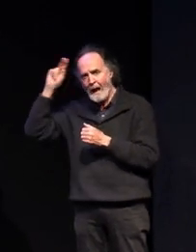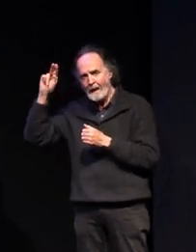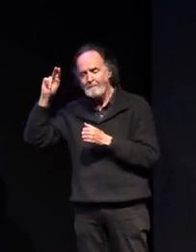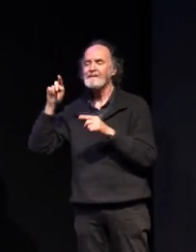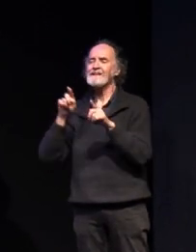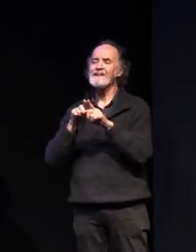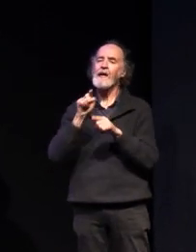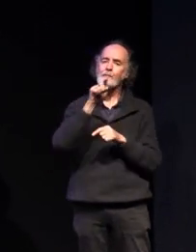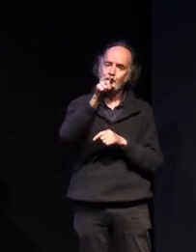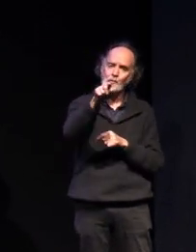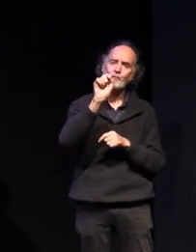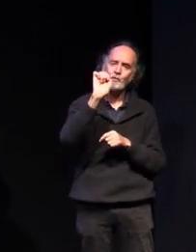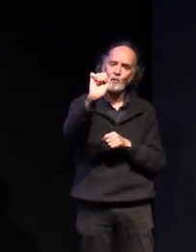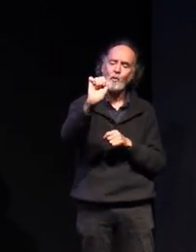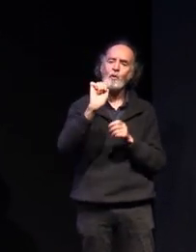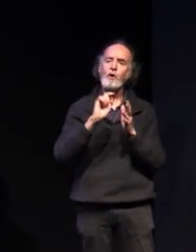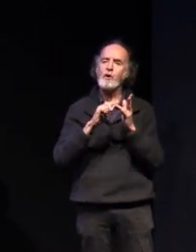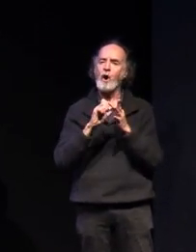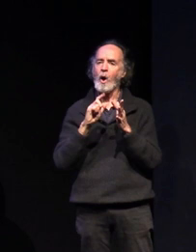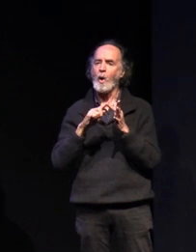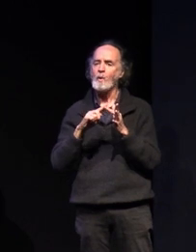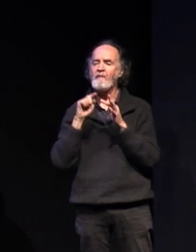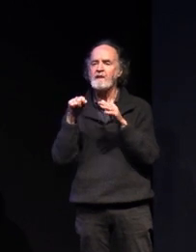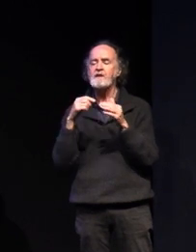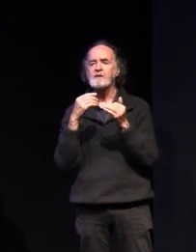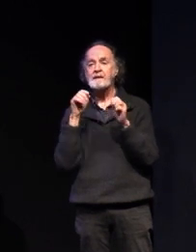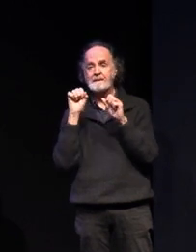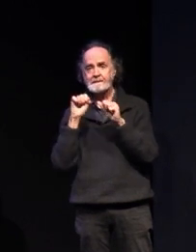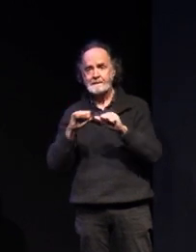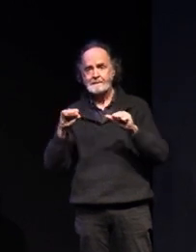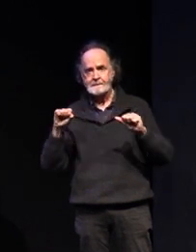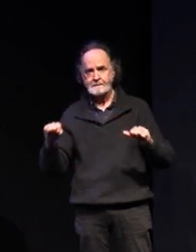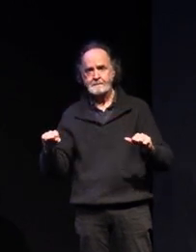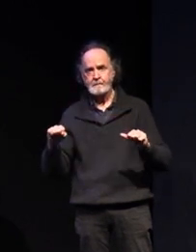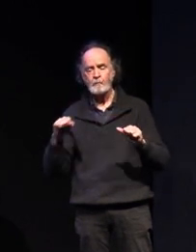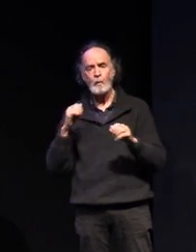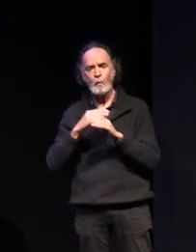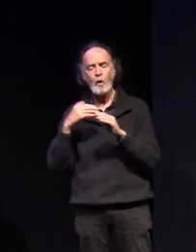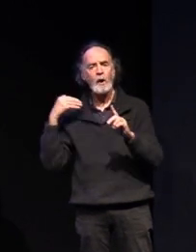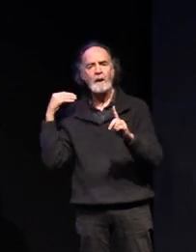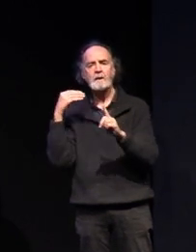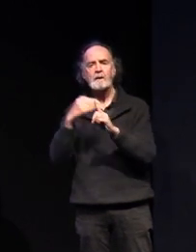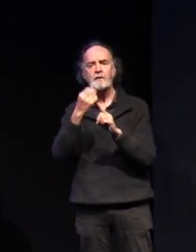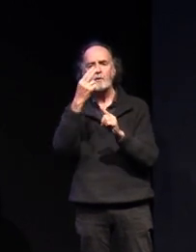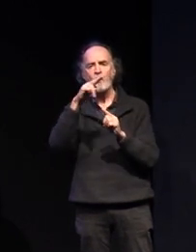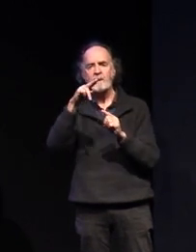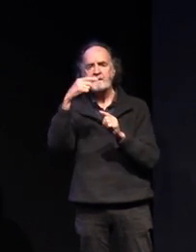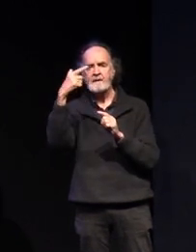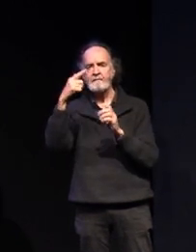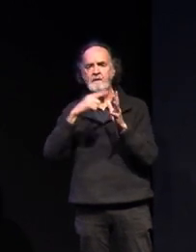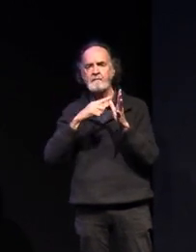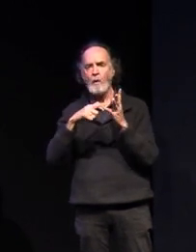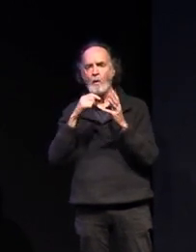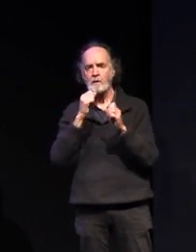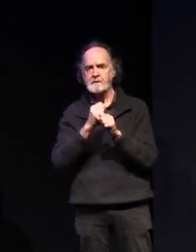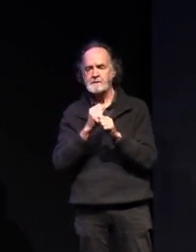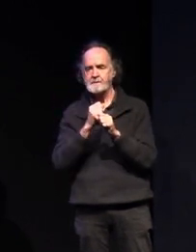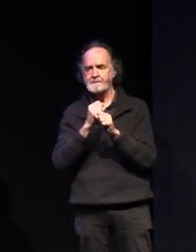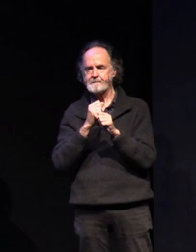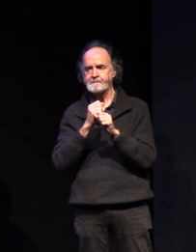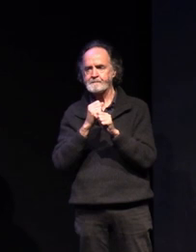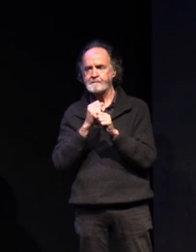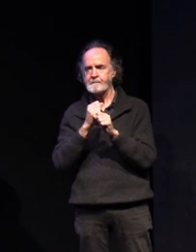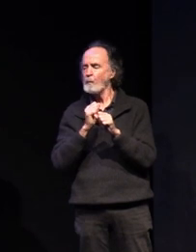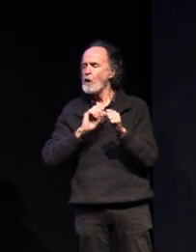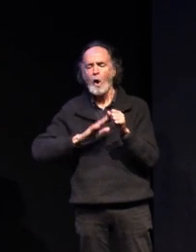with your unique code this online system will operate until the 27th of august we definitely